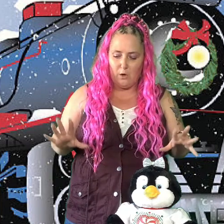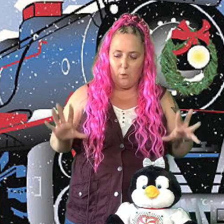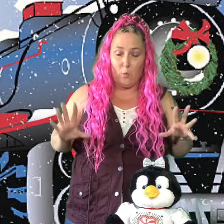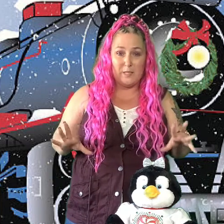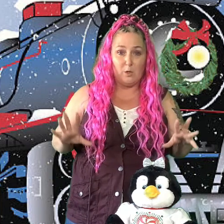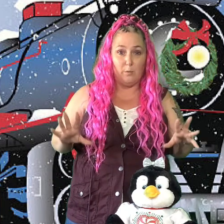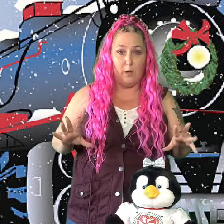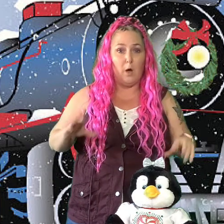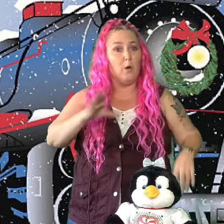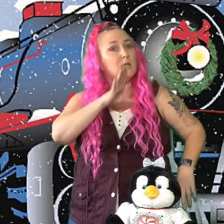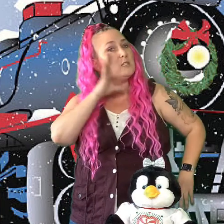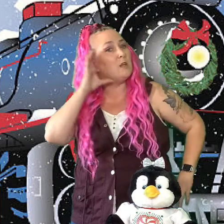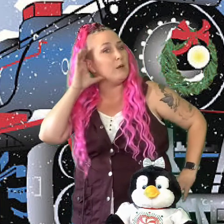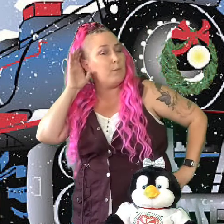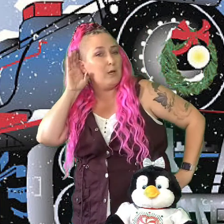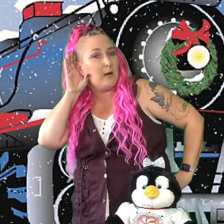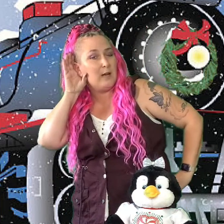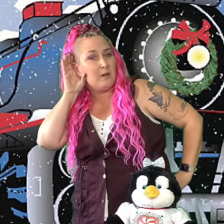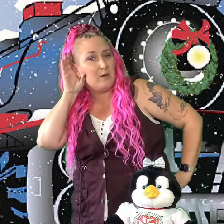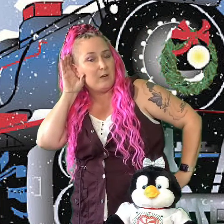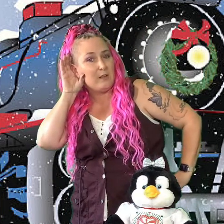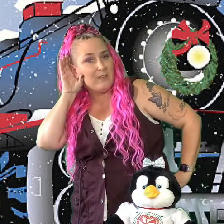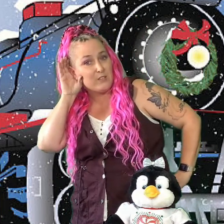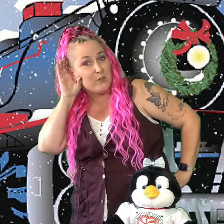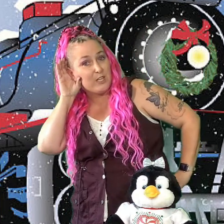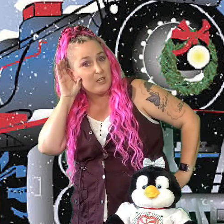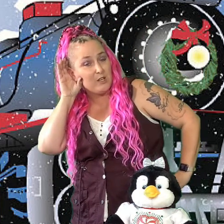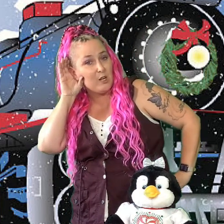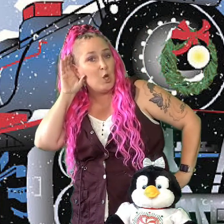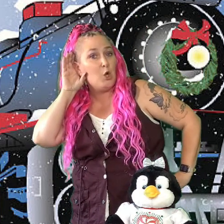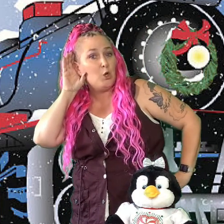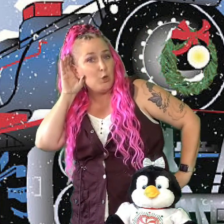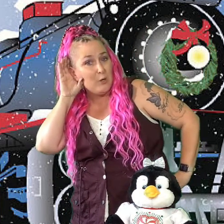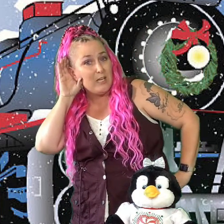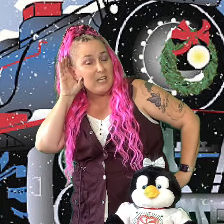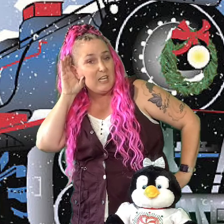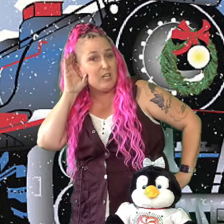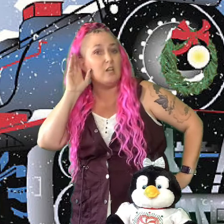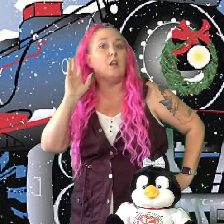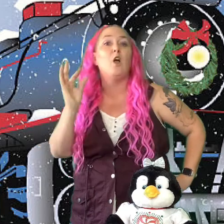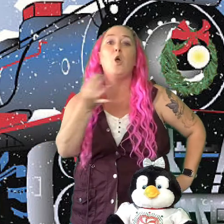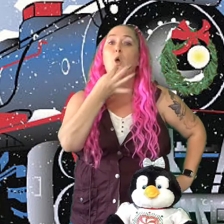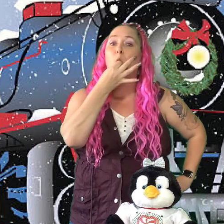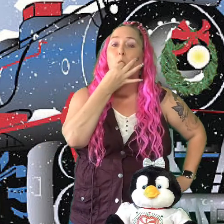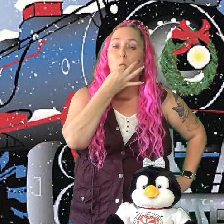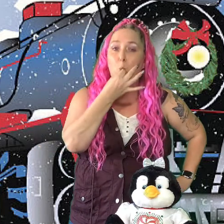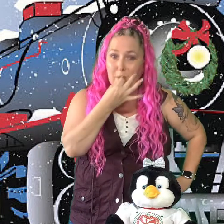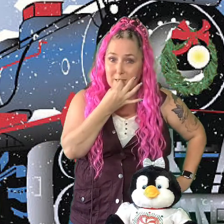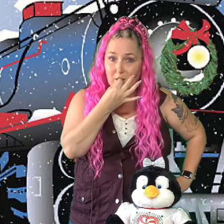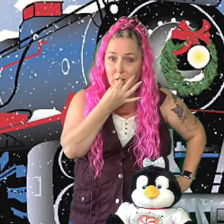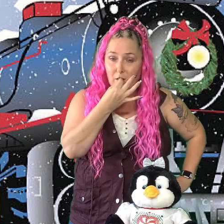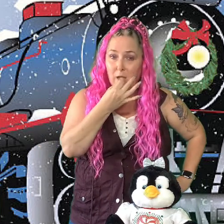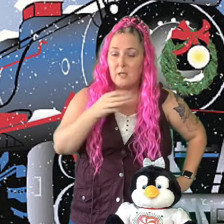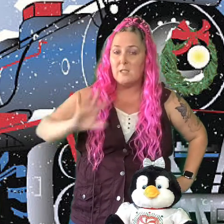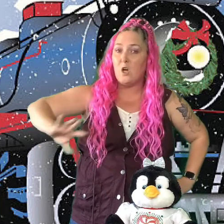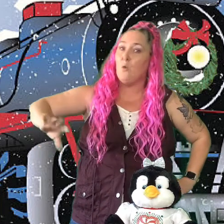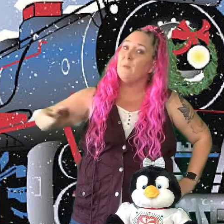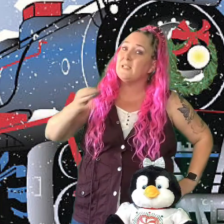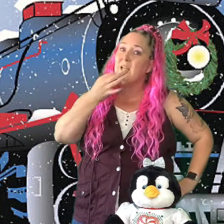the whistle blow. So you can put your hand on your ear like this for here. You can hear the whistle. So but it's not